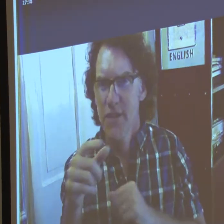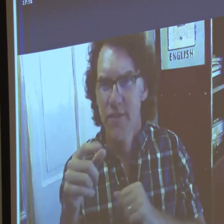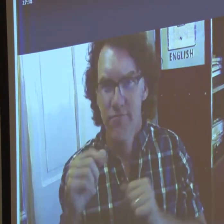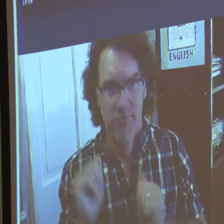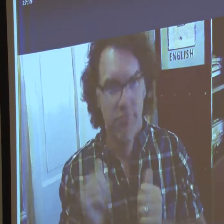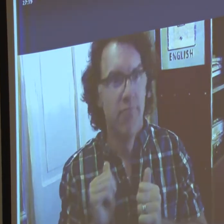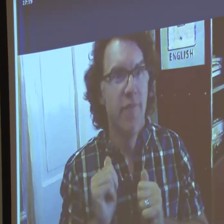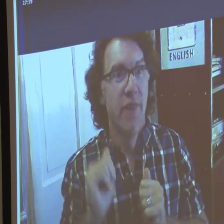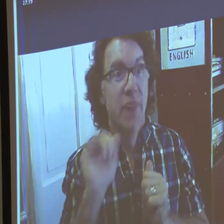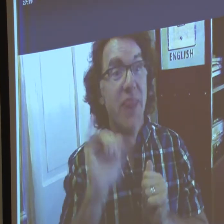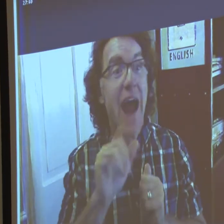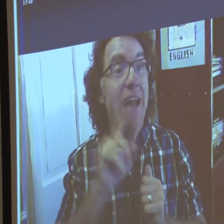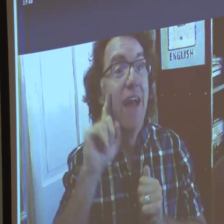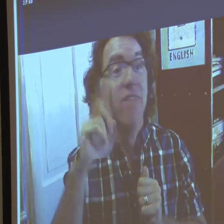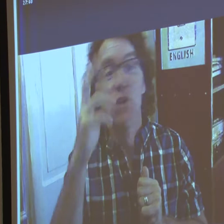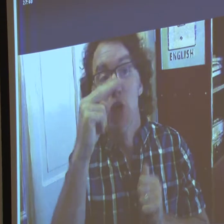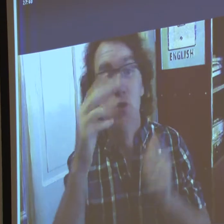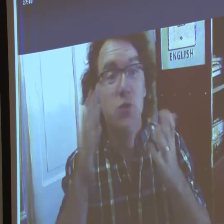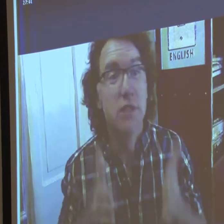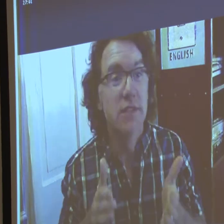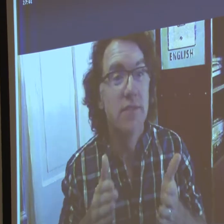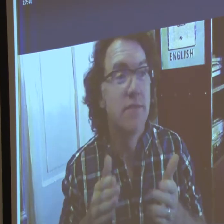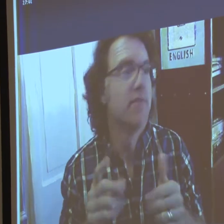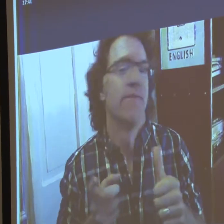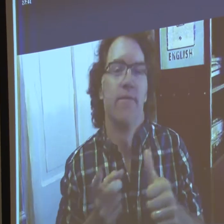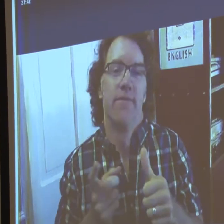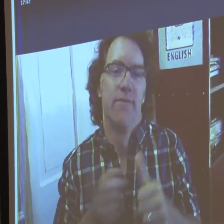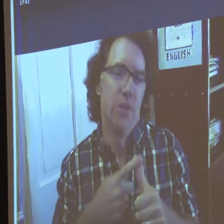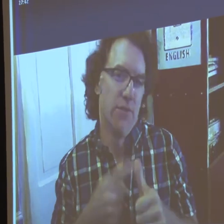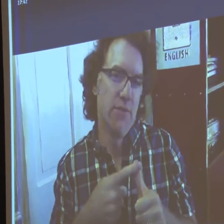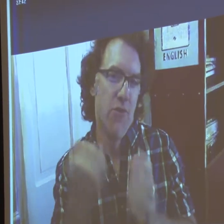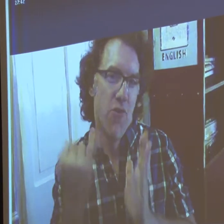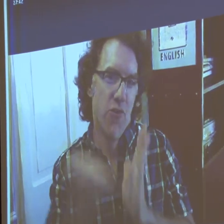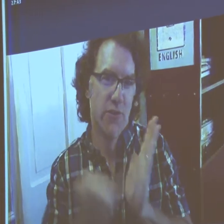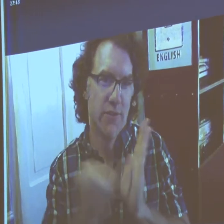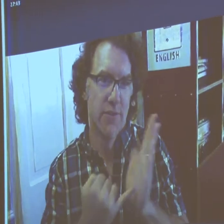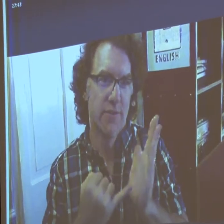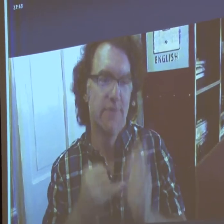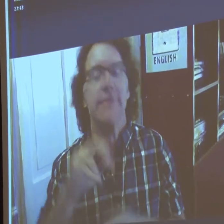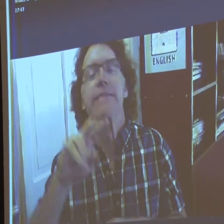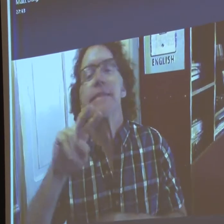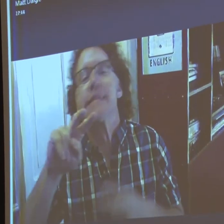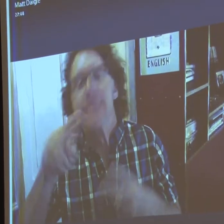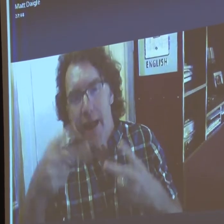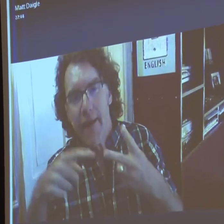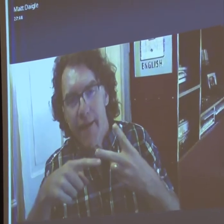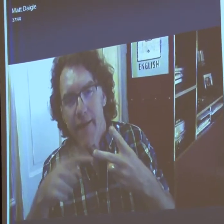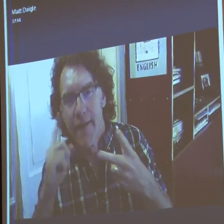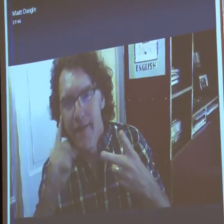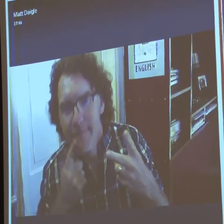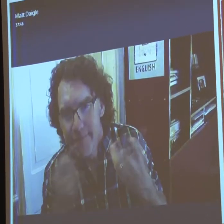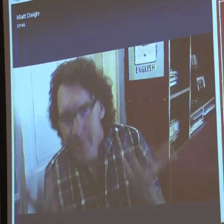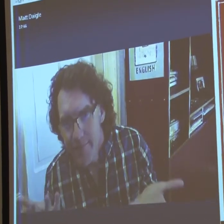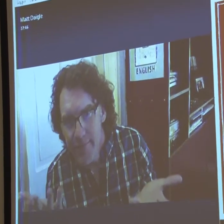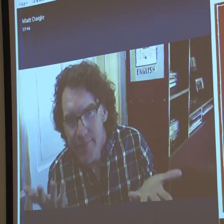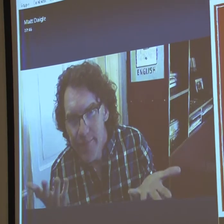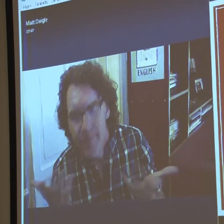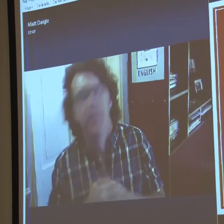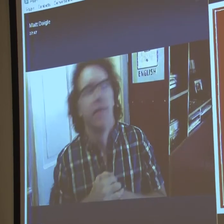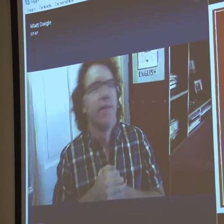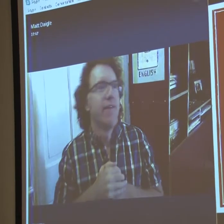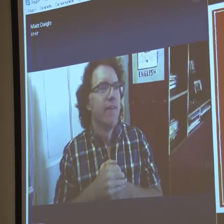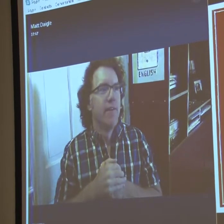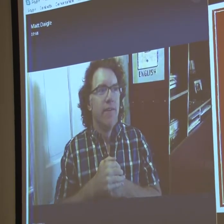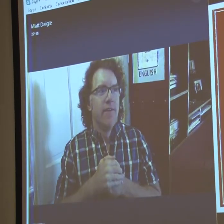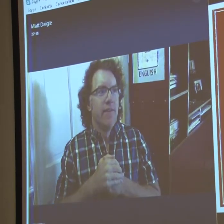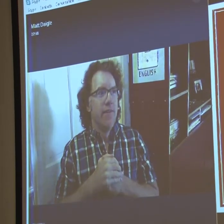that deaf guy cartoon. And that deaf cartoonist, we're going to talk about art first, and then we'll